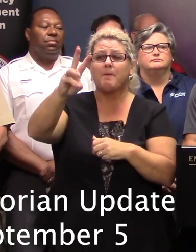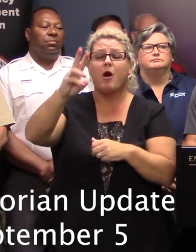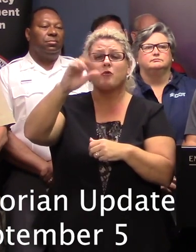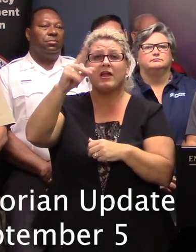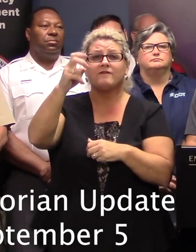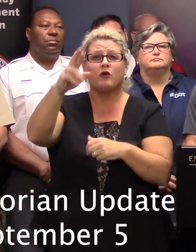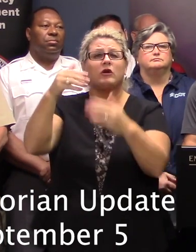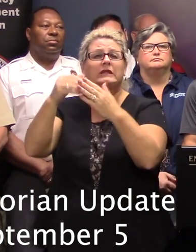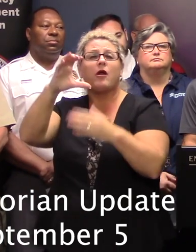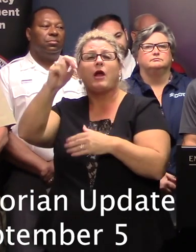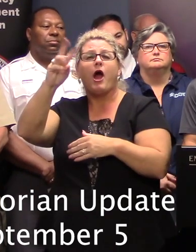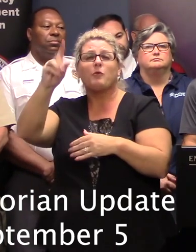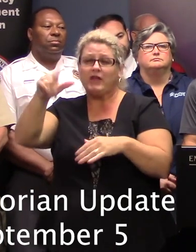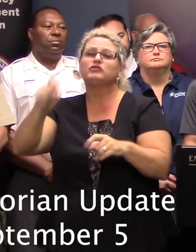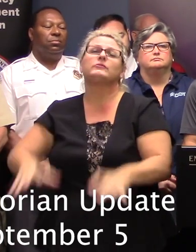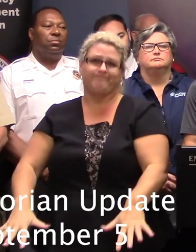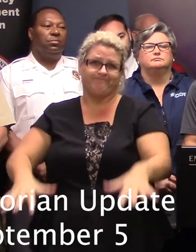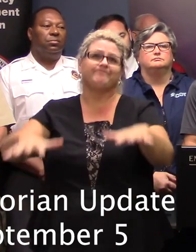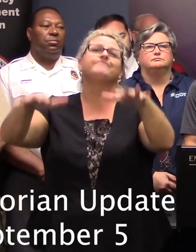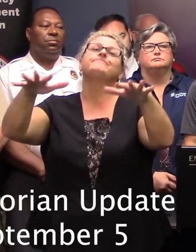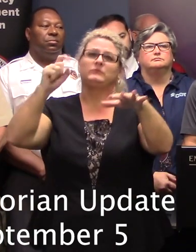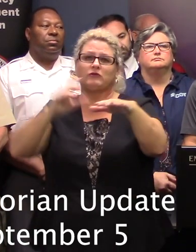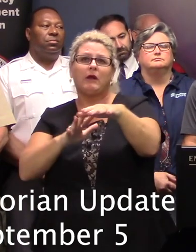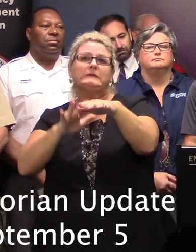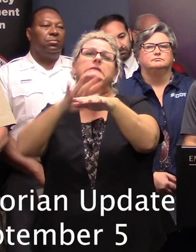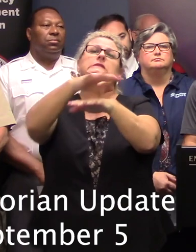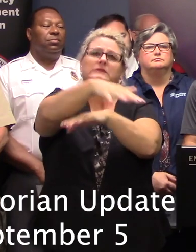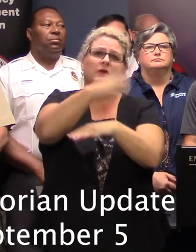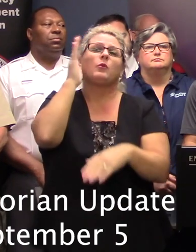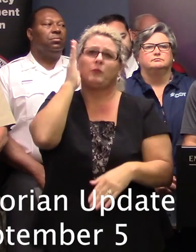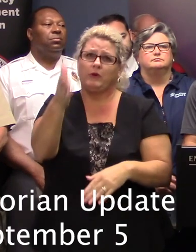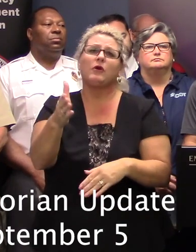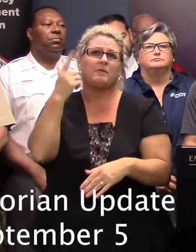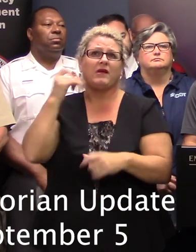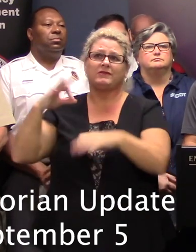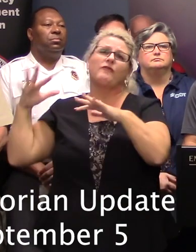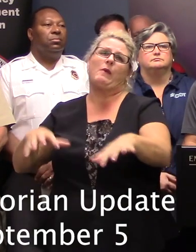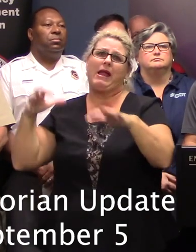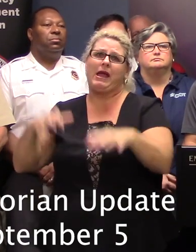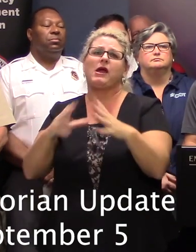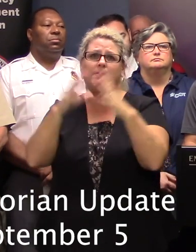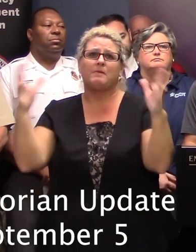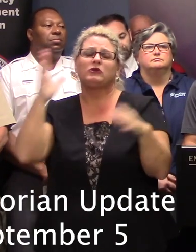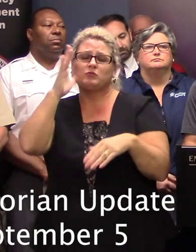is expected to rise and crest at major flood level now, given these higher rainfall totals.